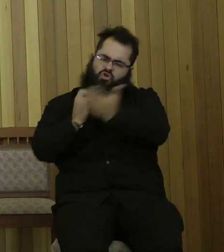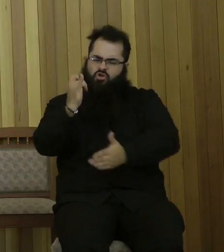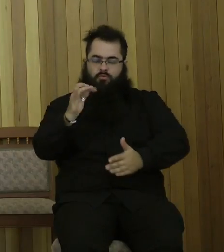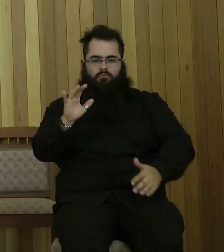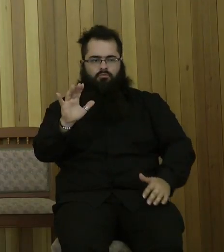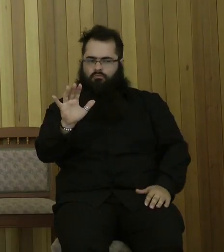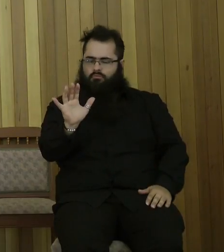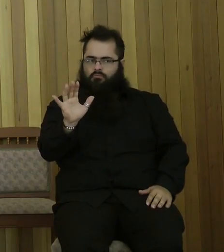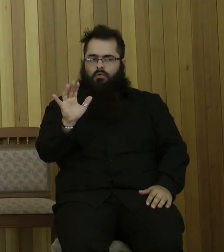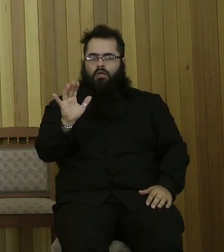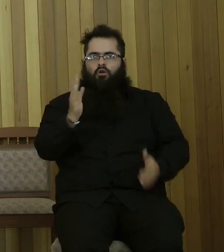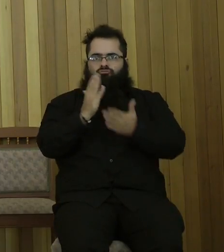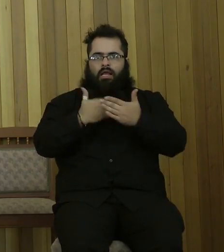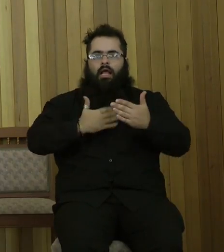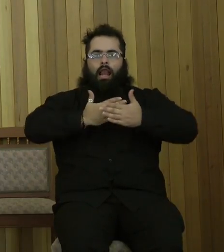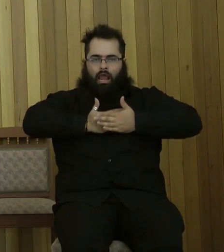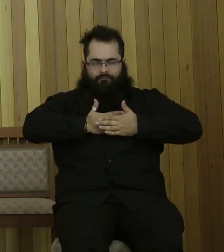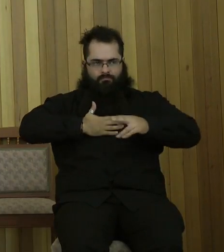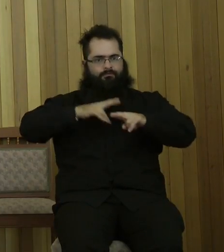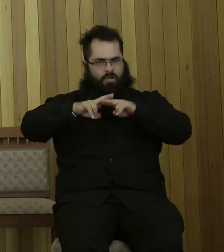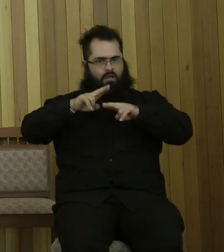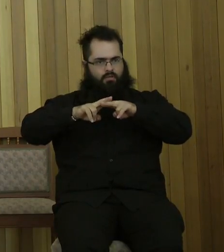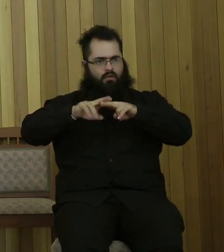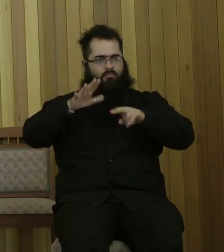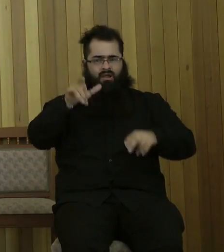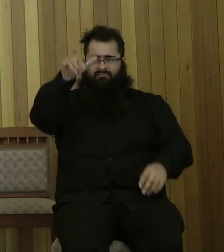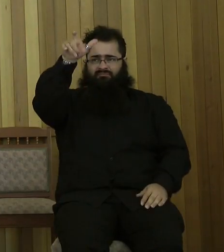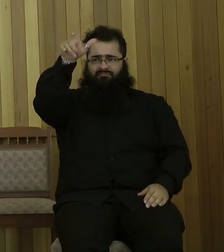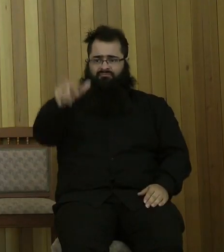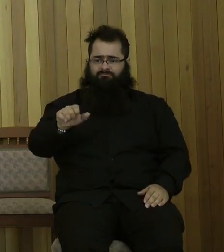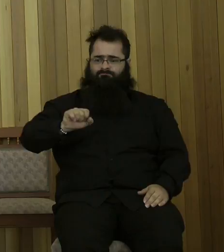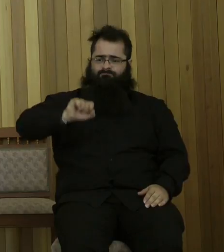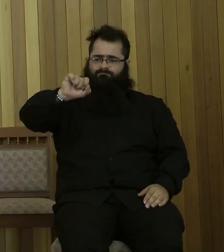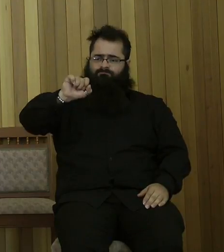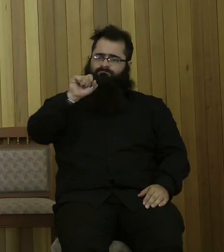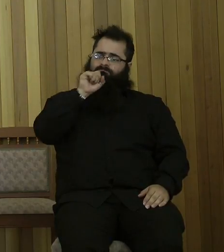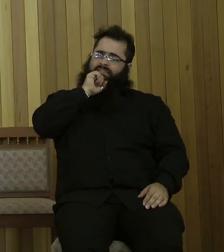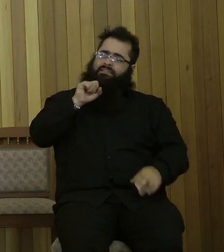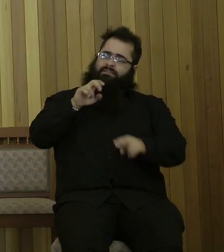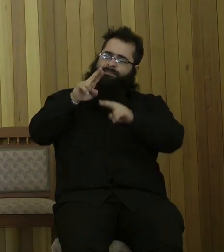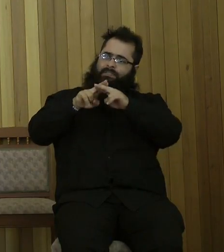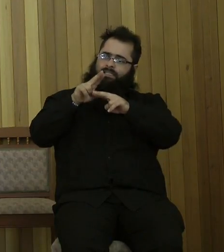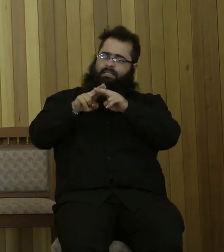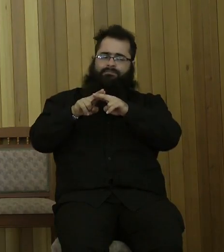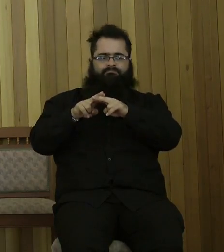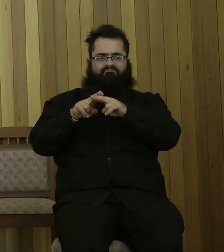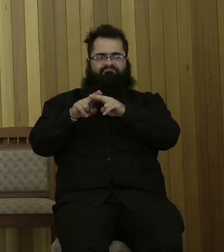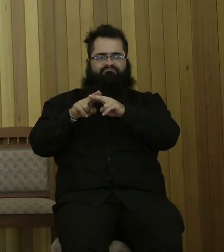I did love him. But as a father figure, it was pretty much non-existent, sad to say.